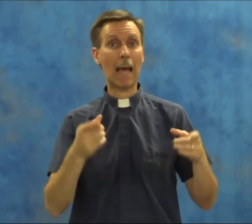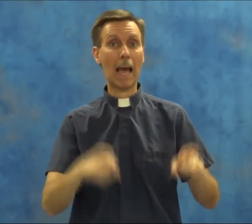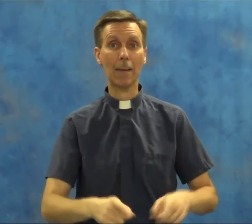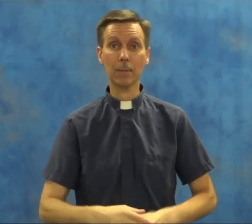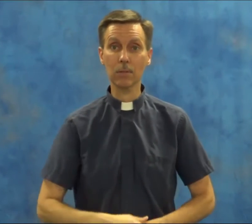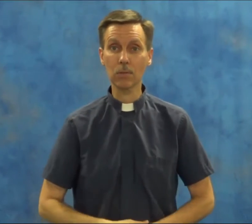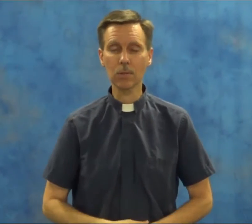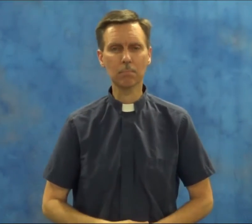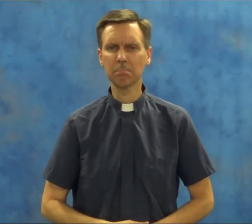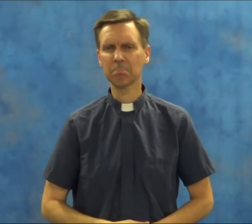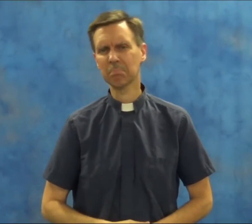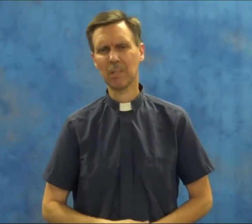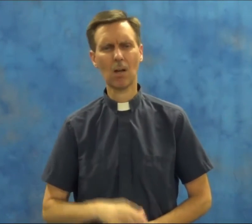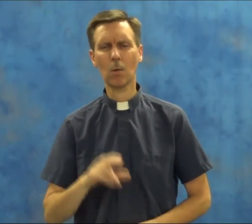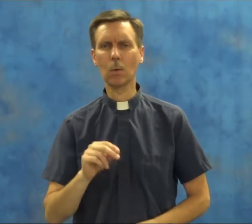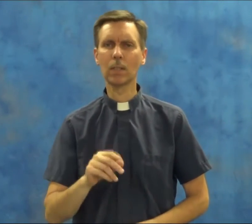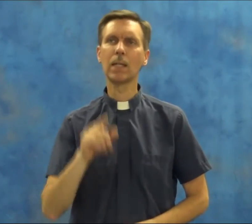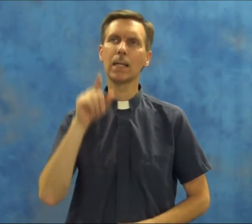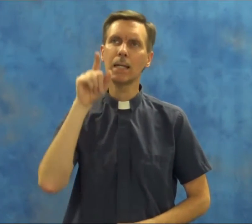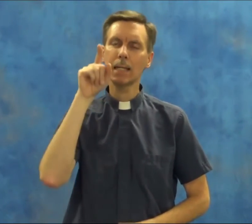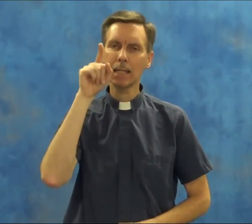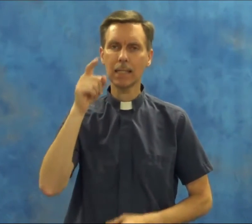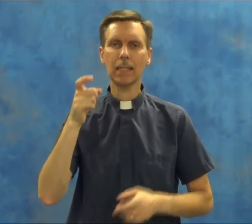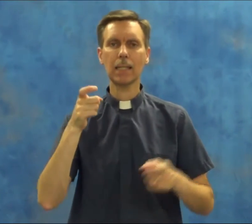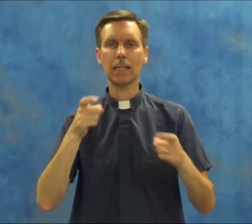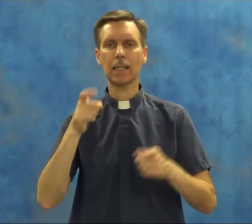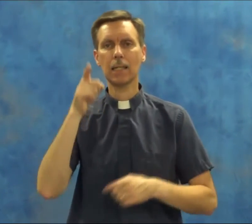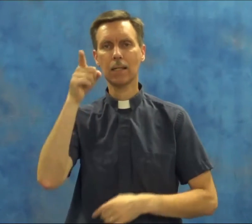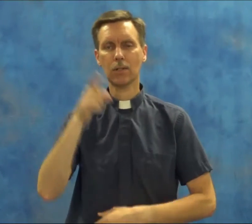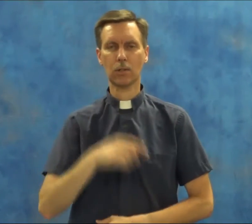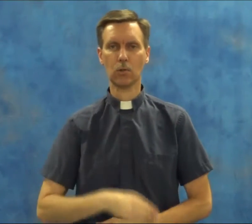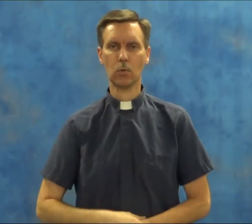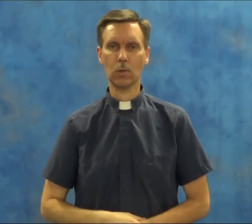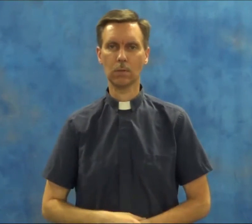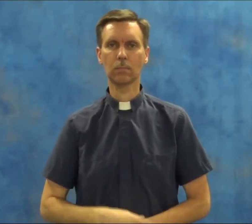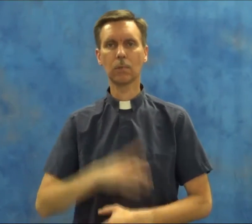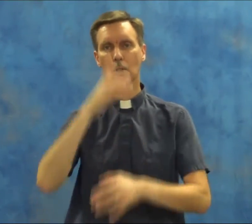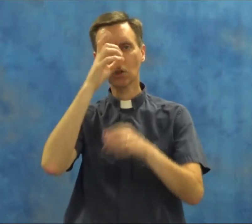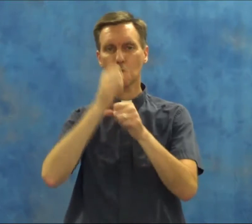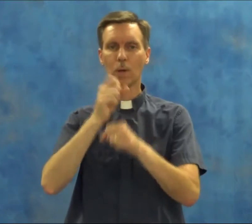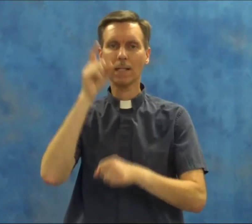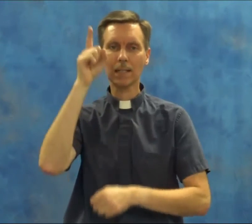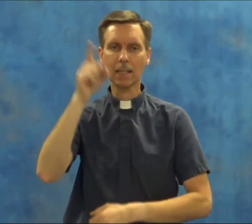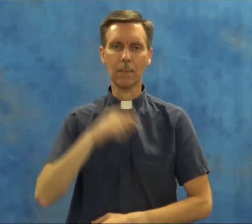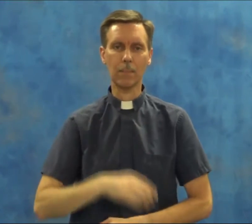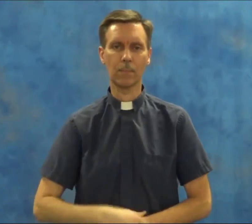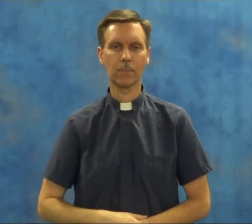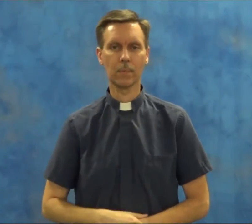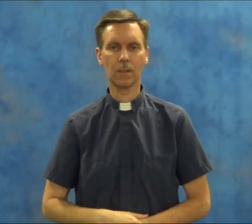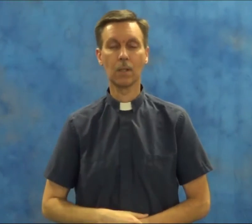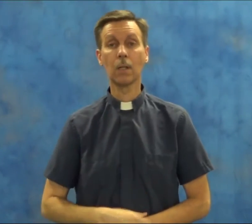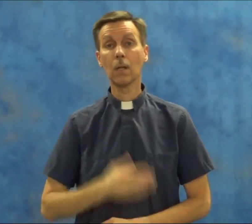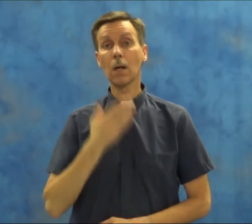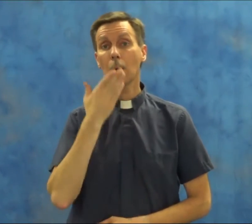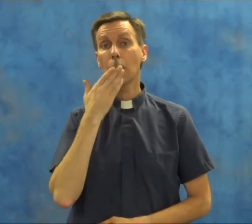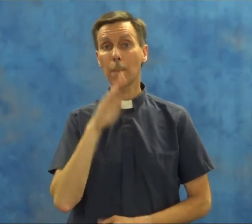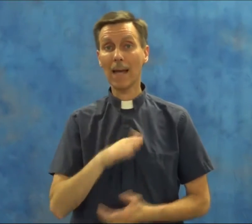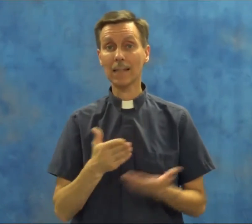happens. No. He is in control. Trust him. Bad